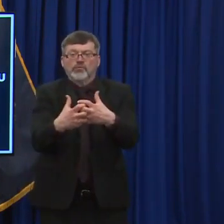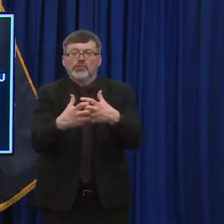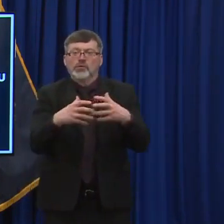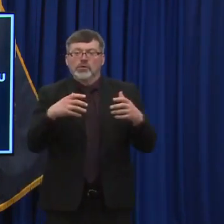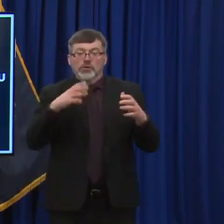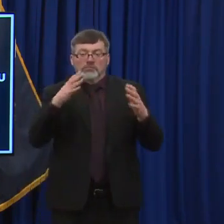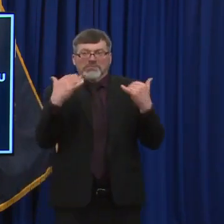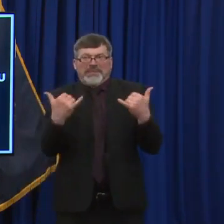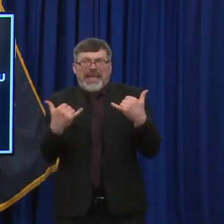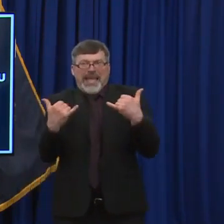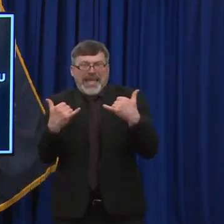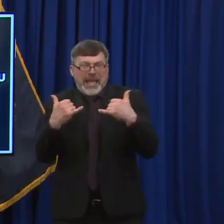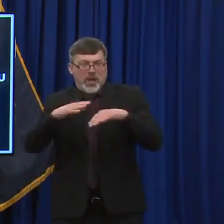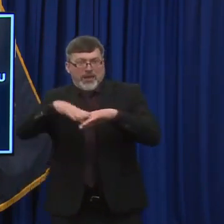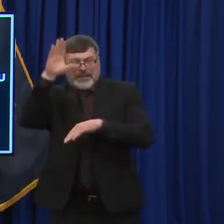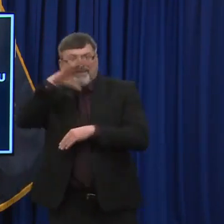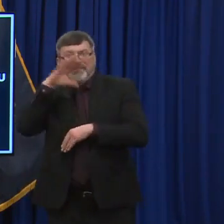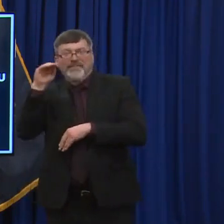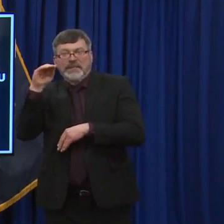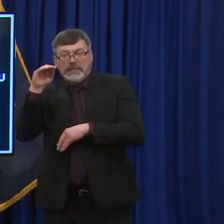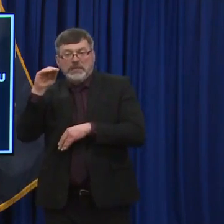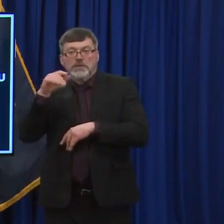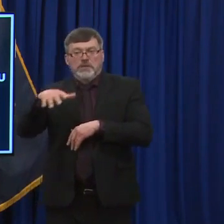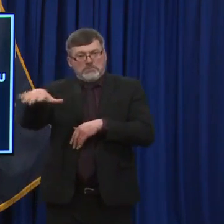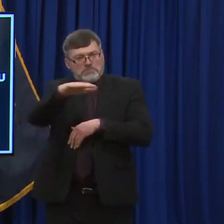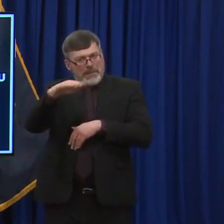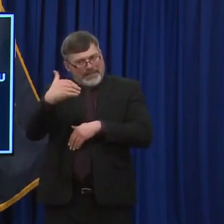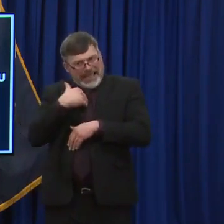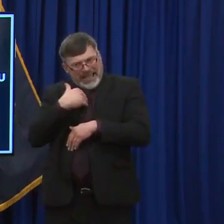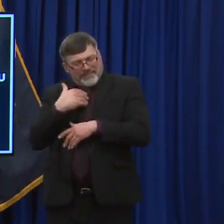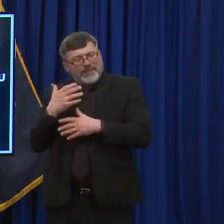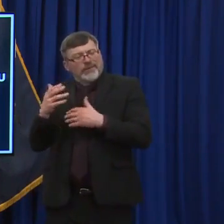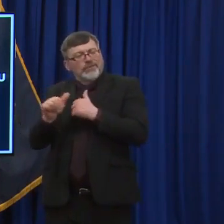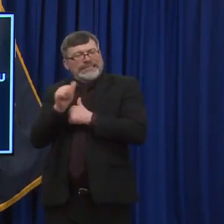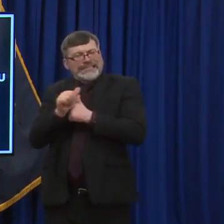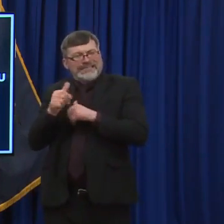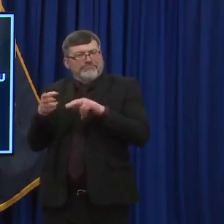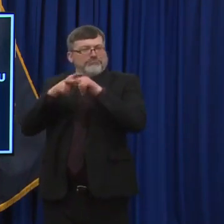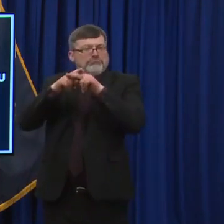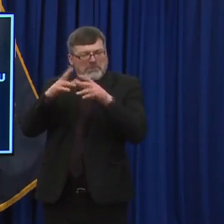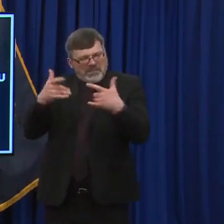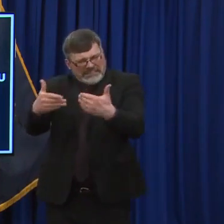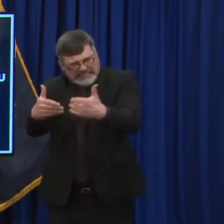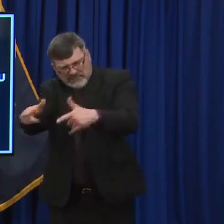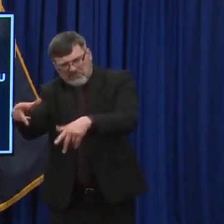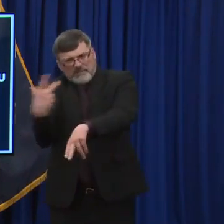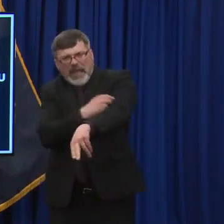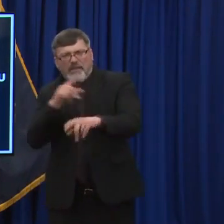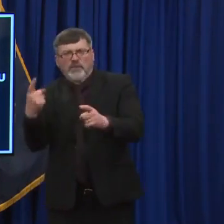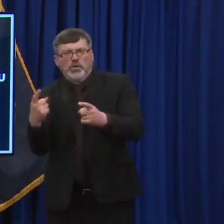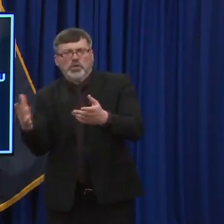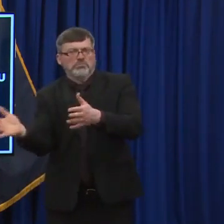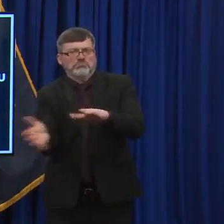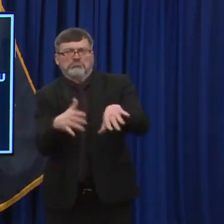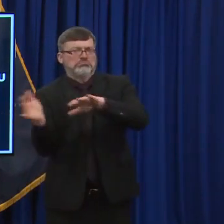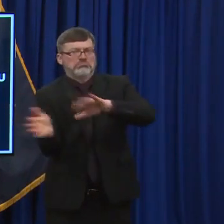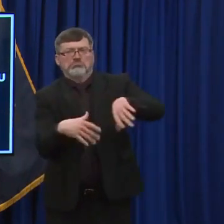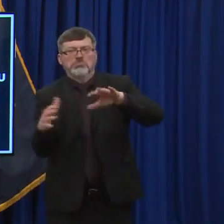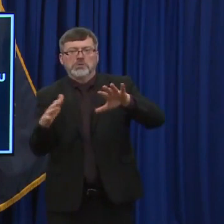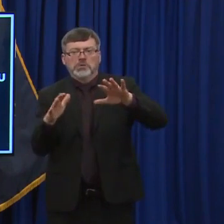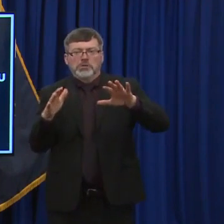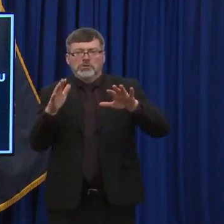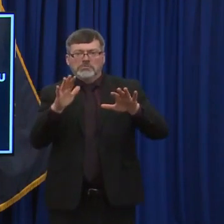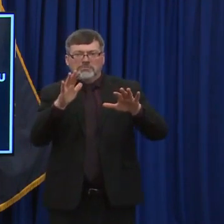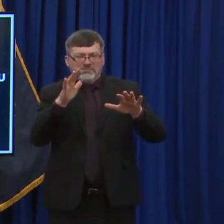higher risk, uh, than everybody else. And so we want to make sure, sticking to our protocols and our strategy of, uh, administering the vaccine